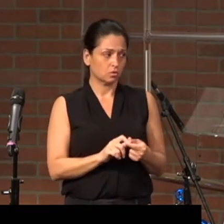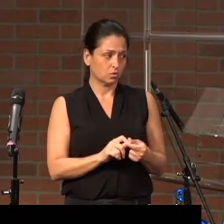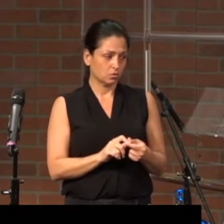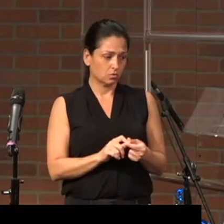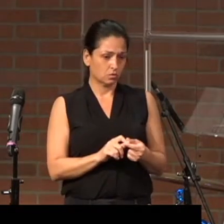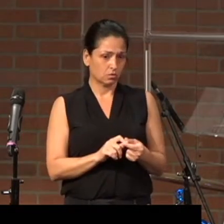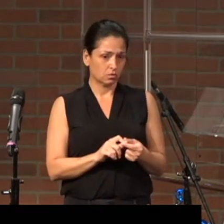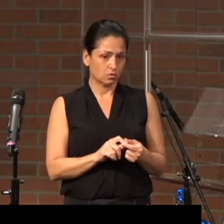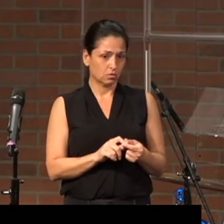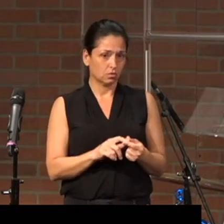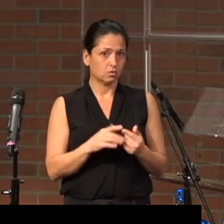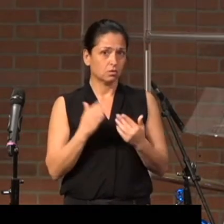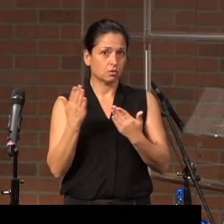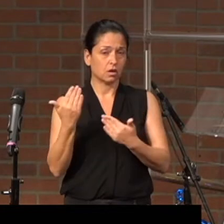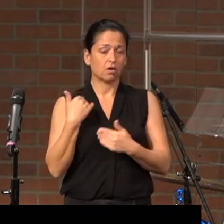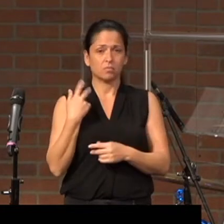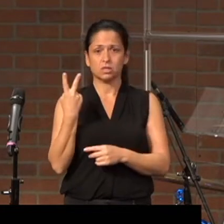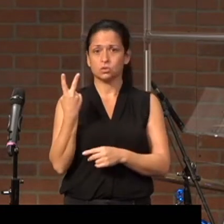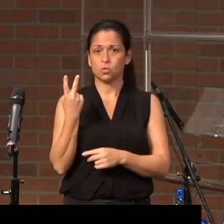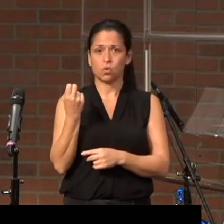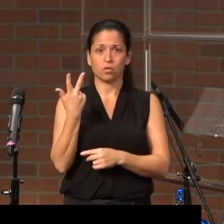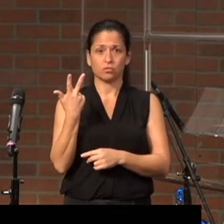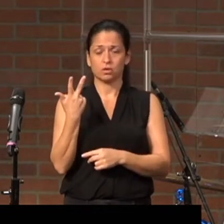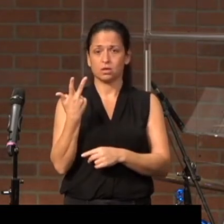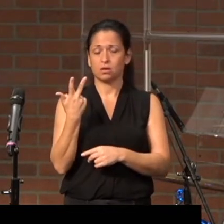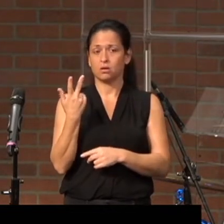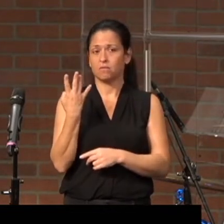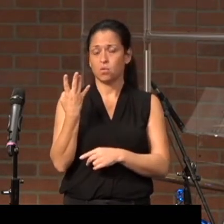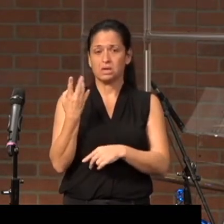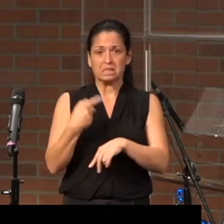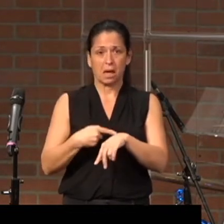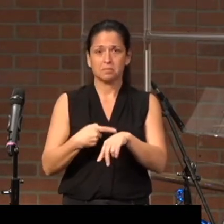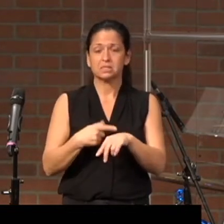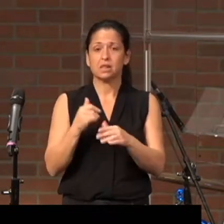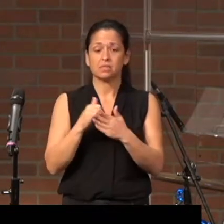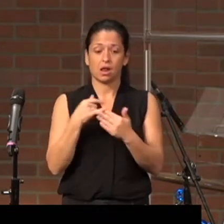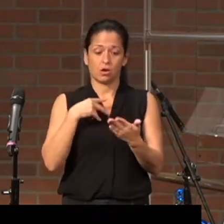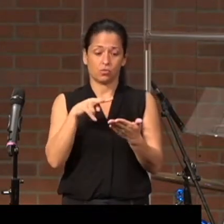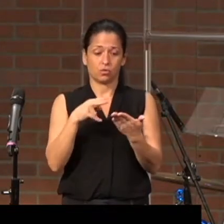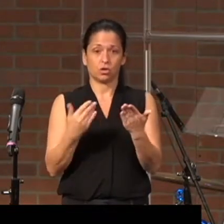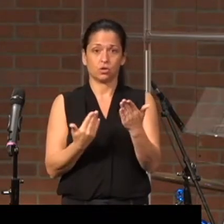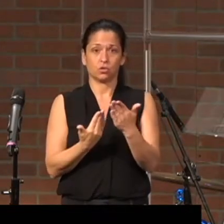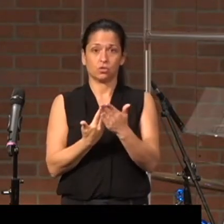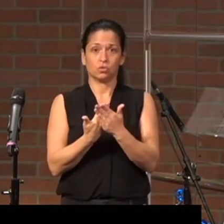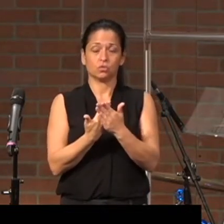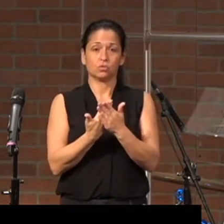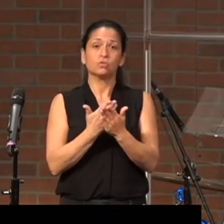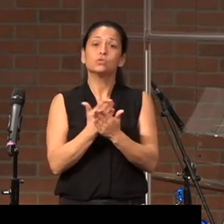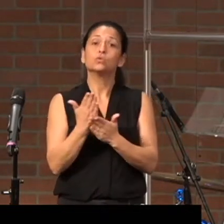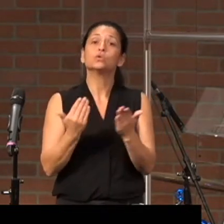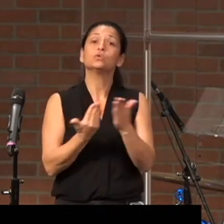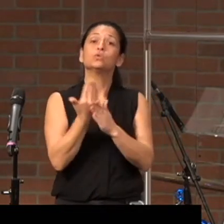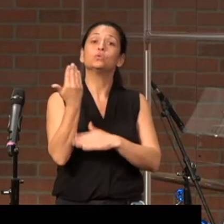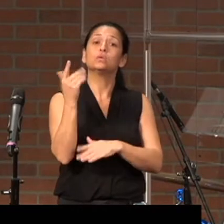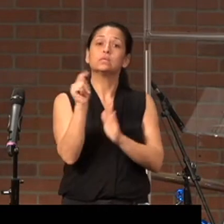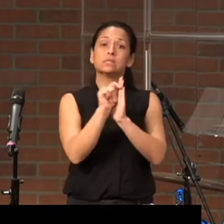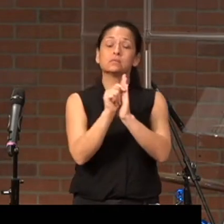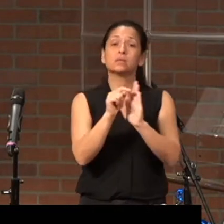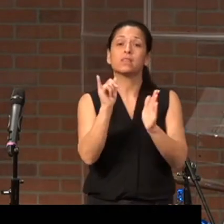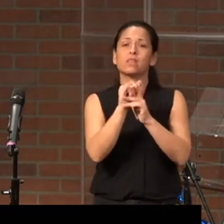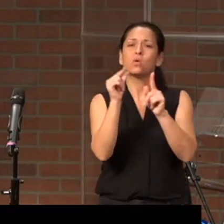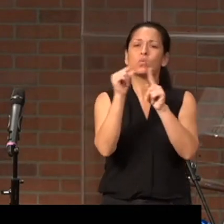two or three, four times that in reading through the New Testament, this word bitter comes up, and it's